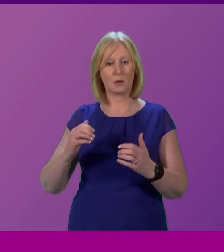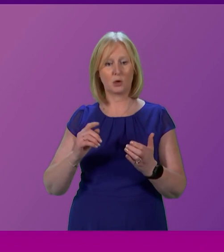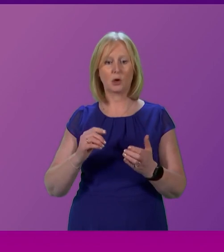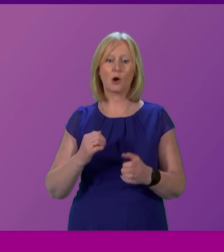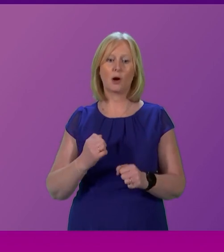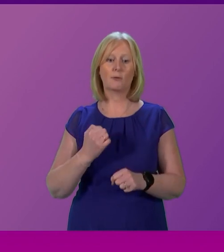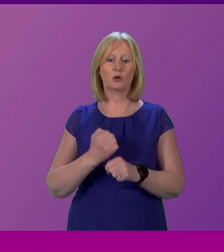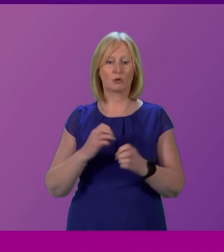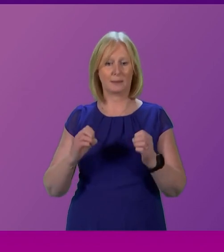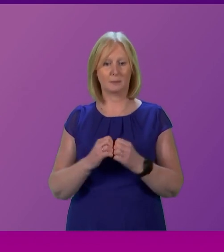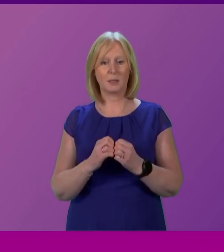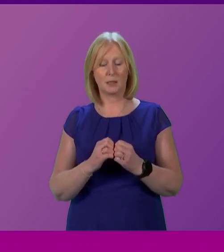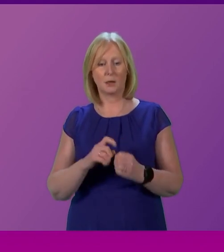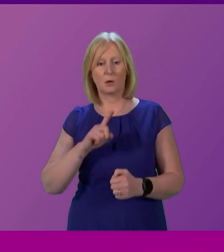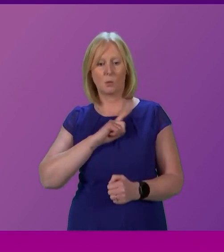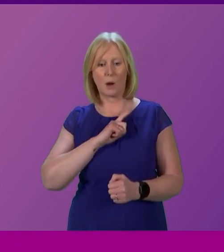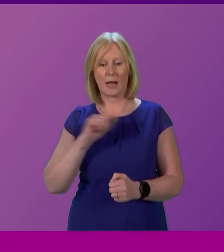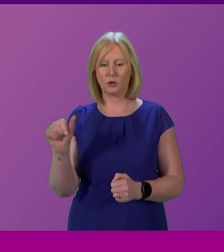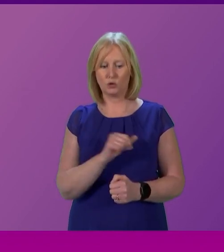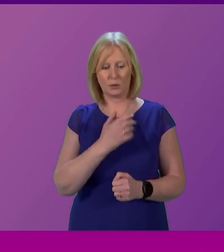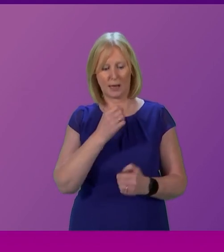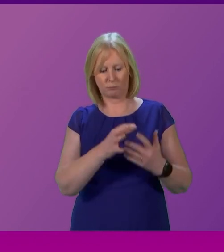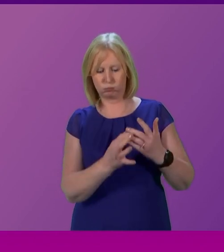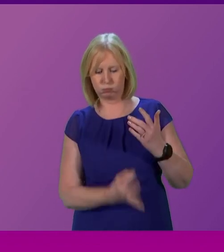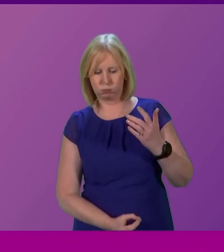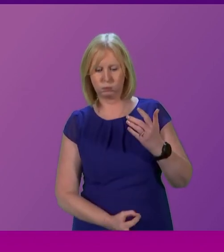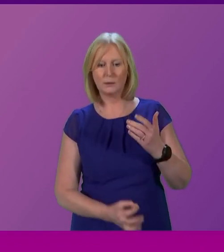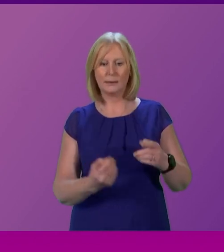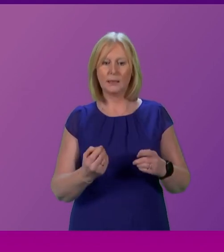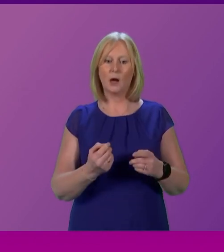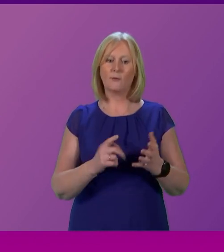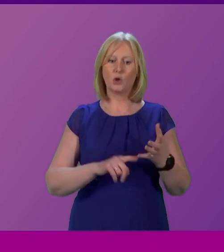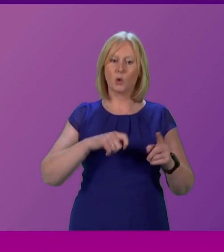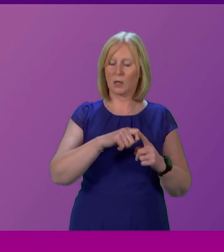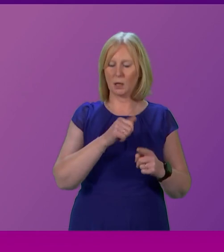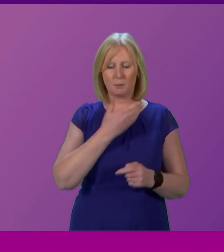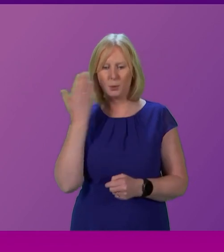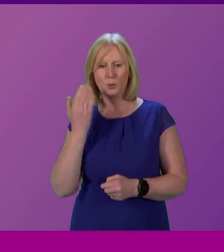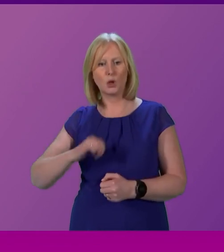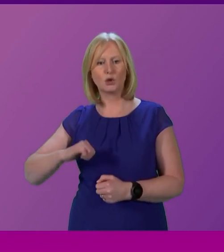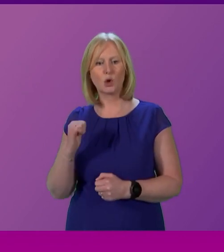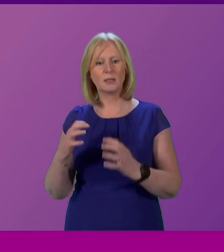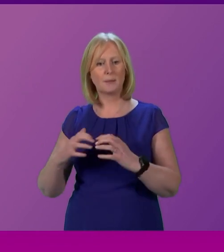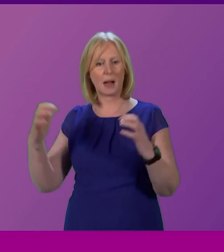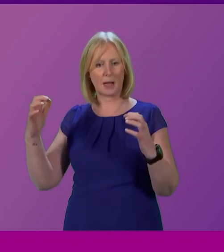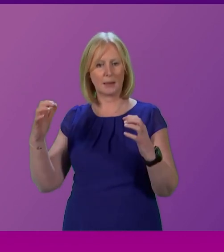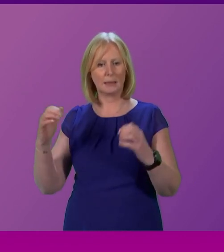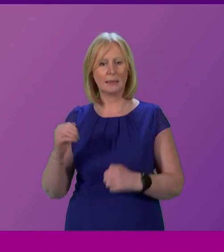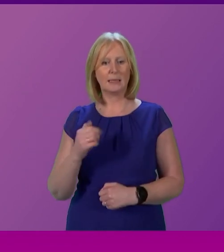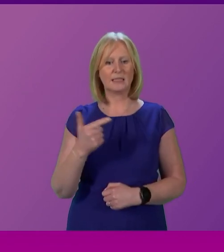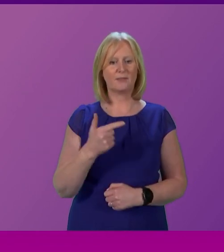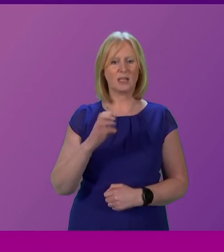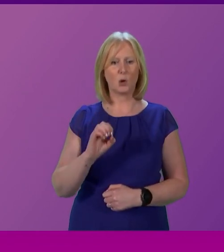peculiar characteristics of the English Parliament, but none of the Scottish Parliament. As if all that happened in 1707